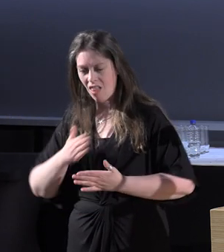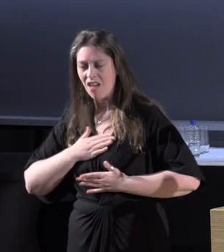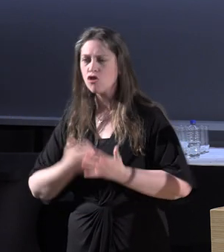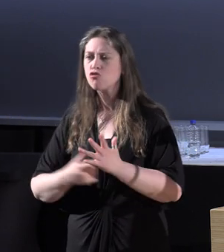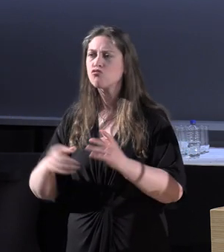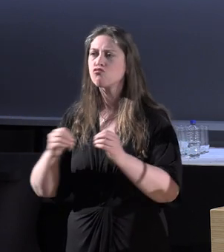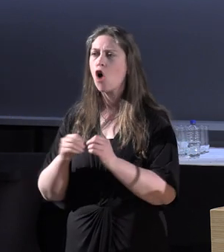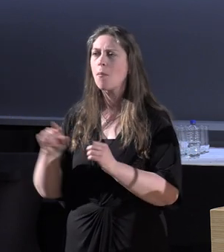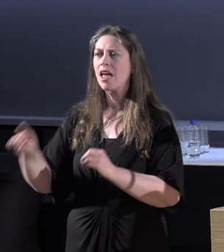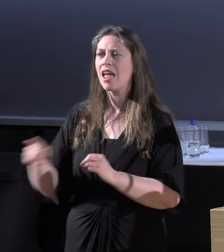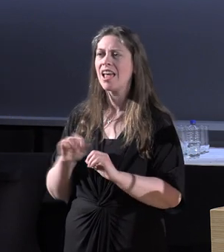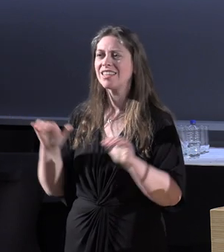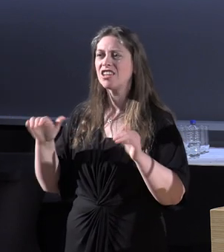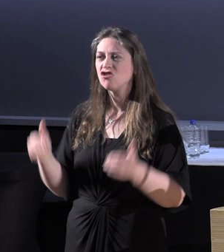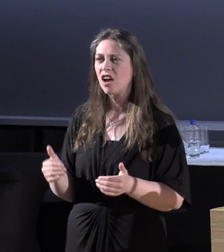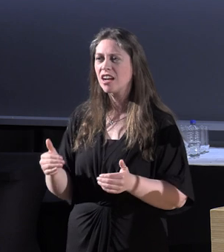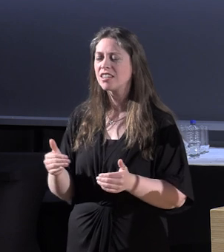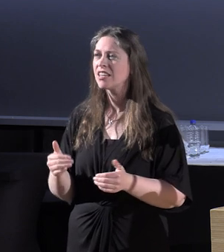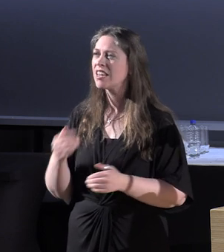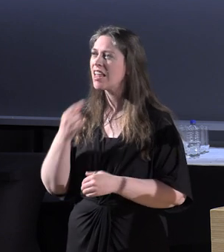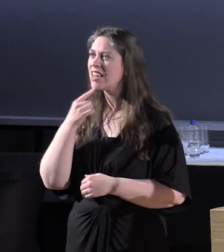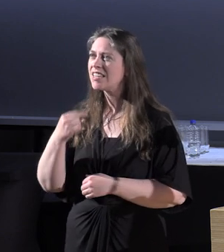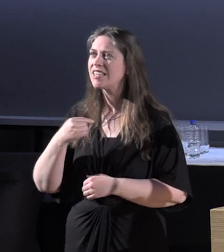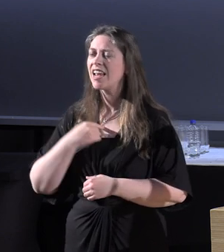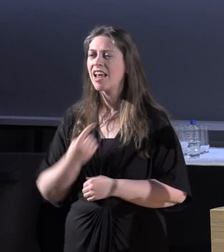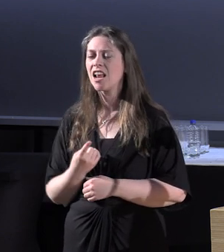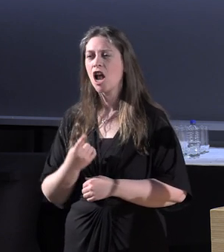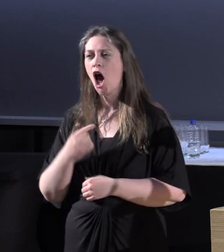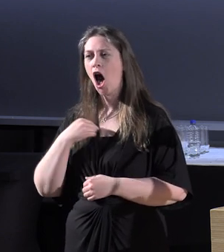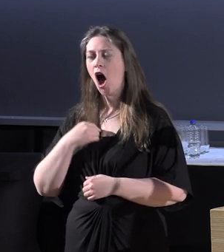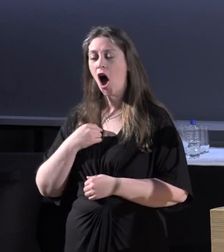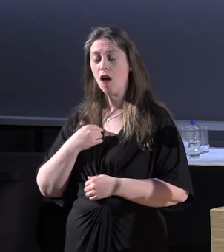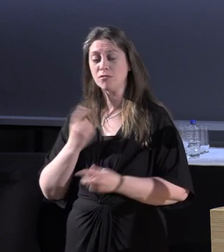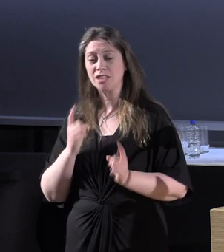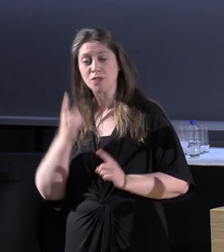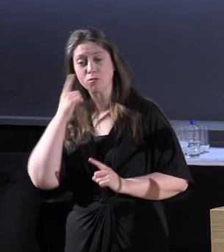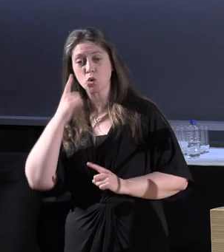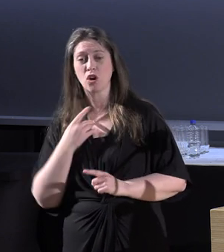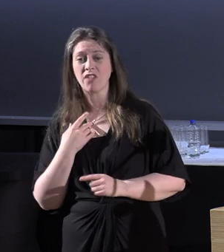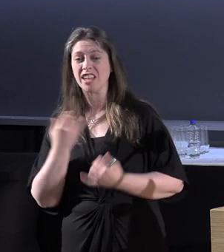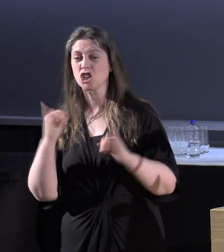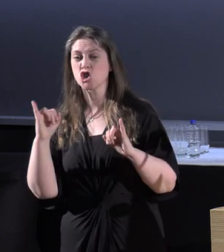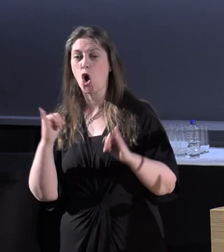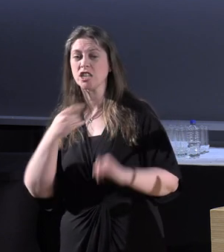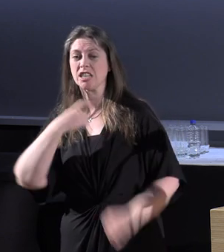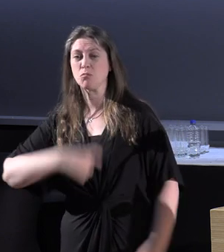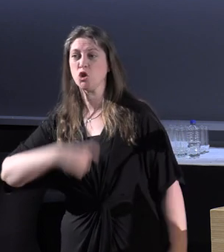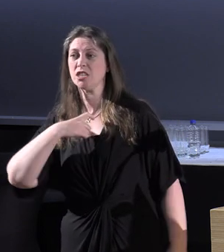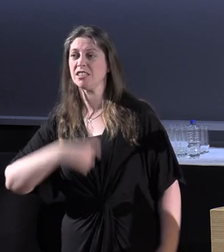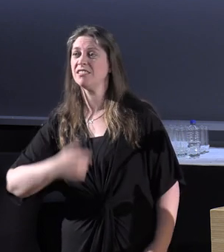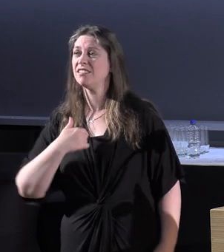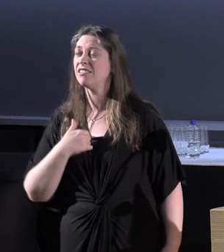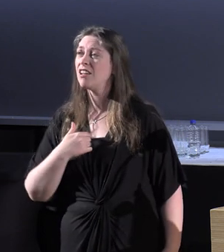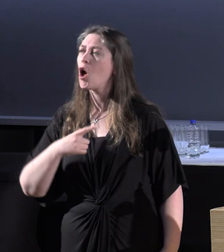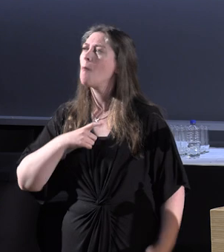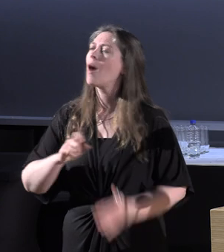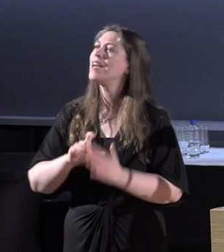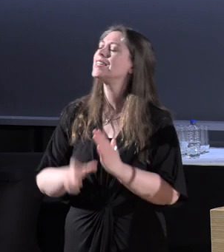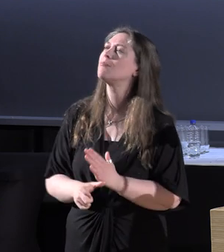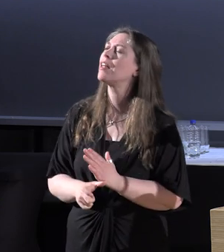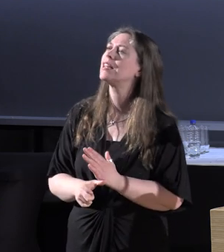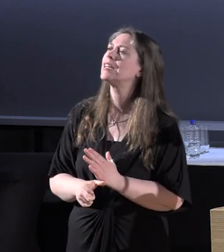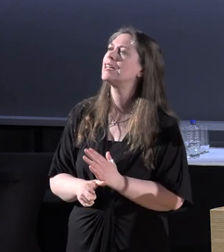introduction that, you know, I'm somewhat considered a toxic individual. Because my disability does not